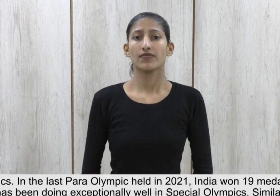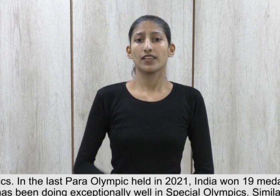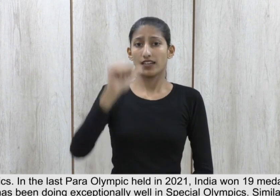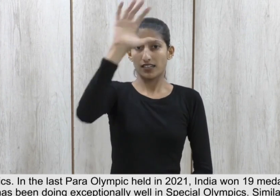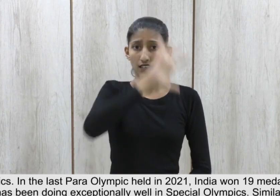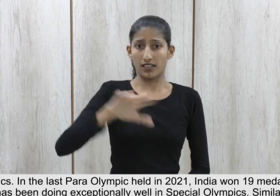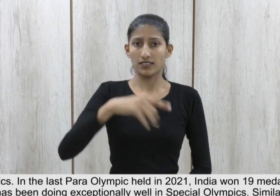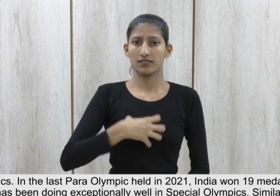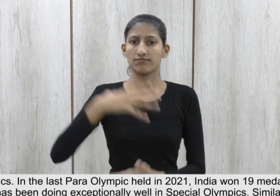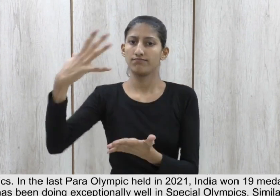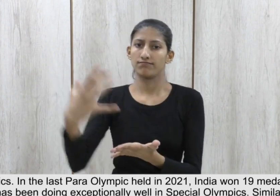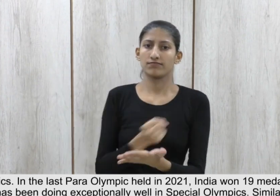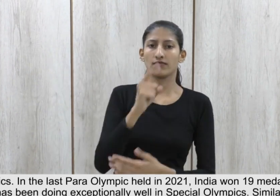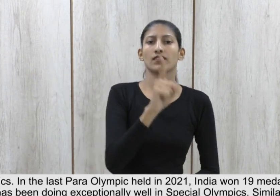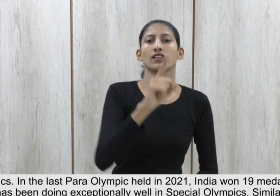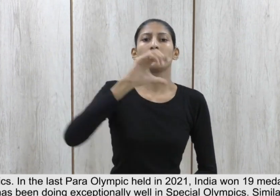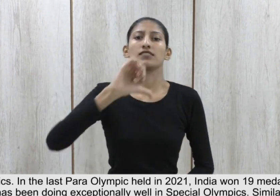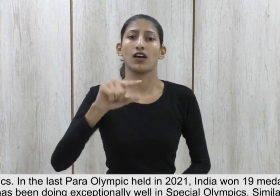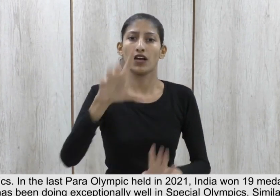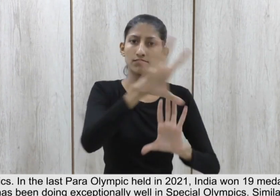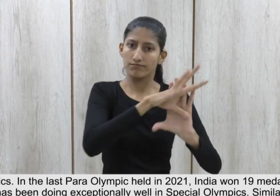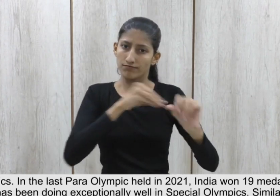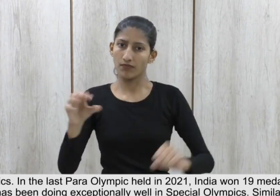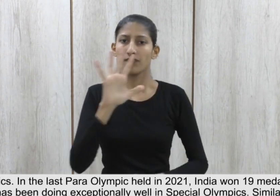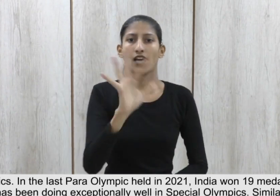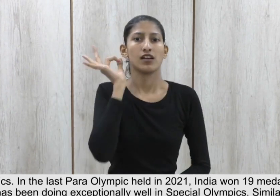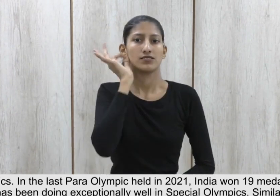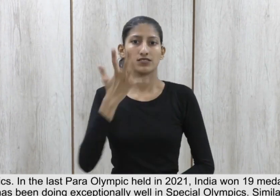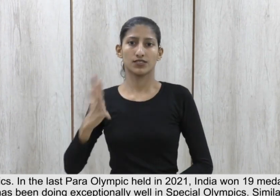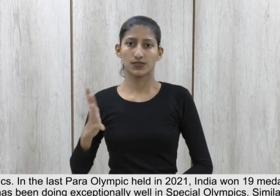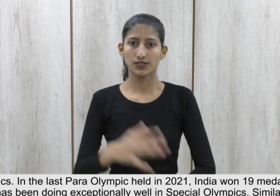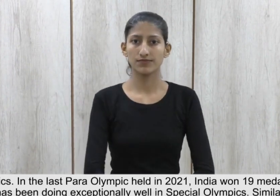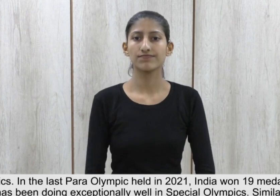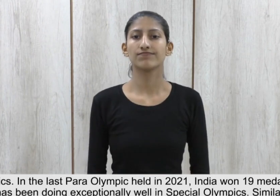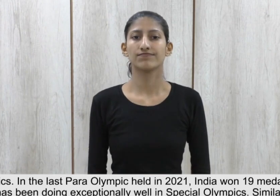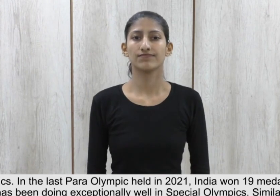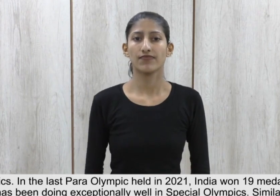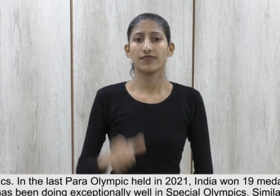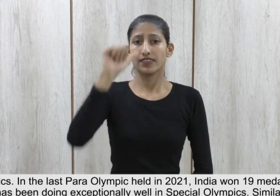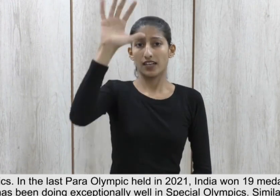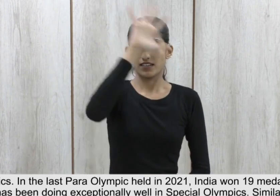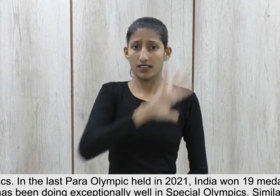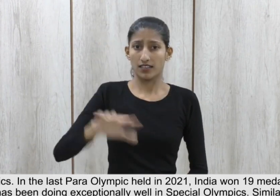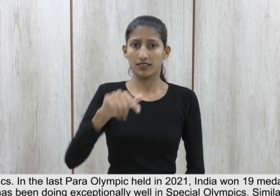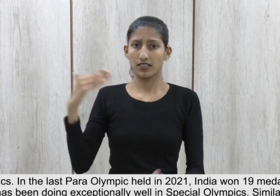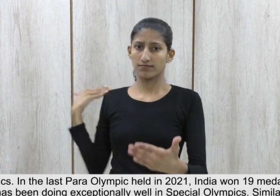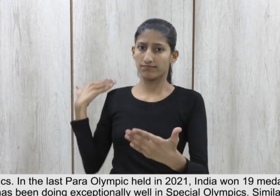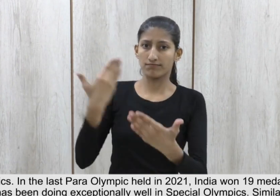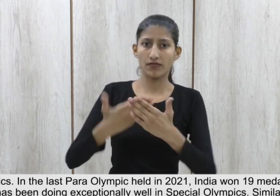Olympics held in 2021 India won 19 medals including 5 gold India